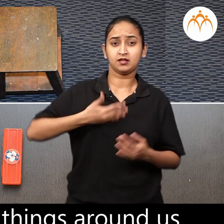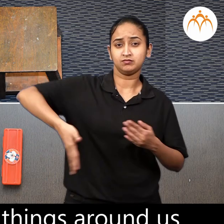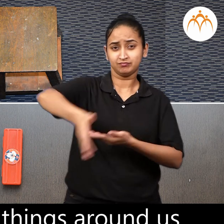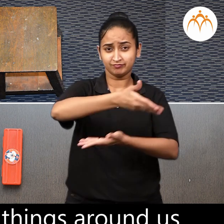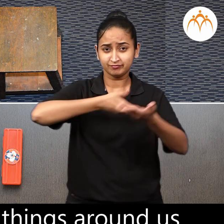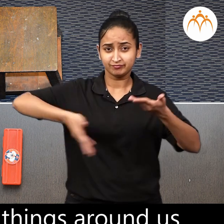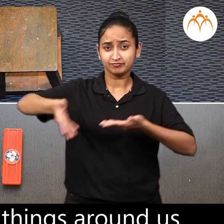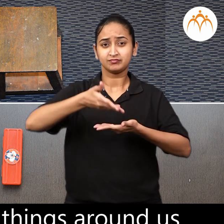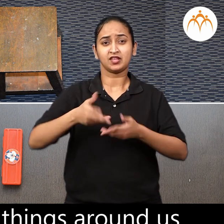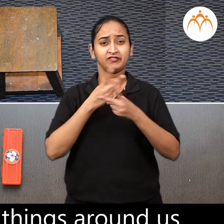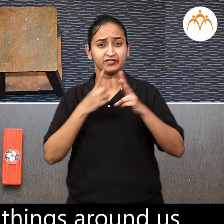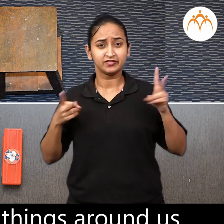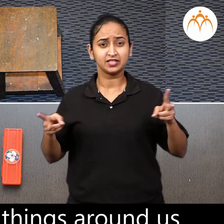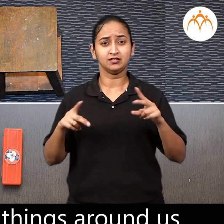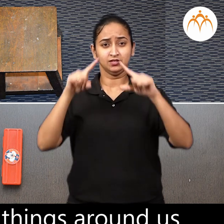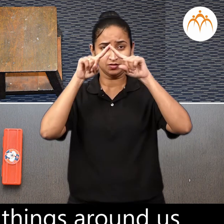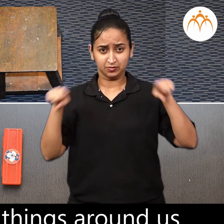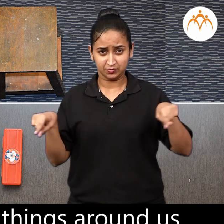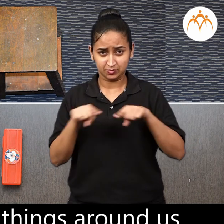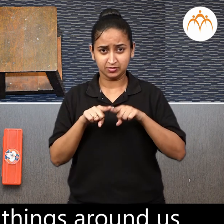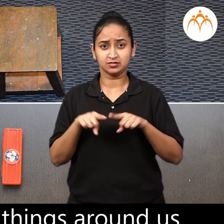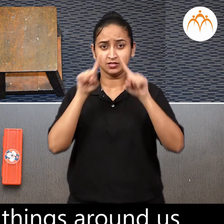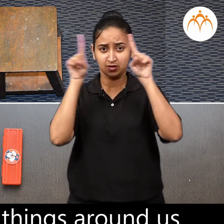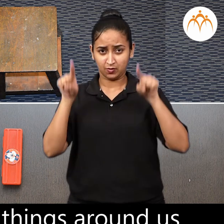are a lot of things around us having different shapes.